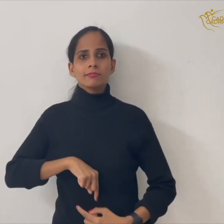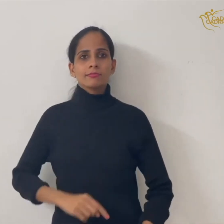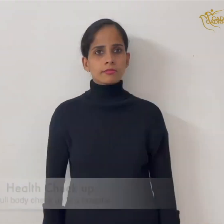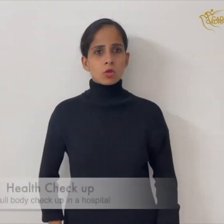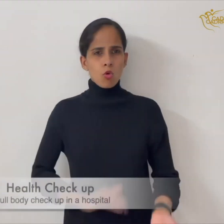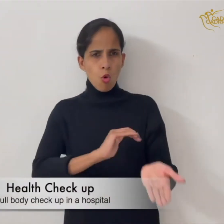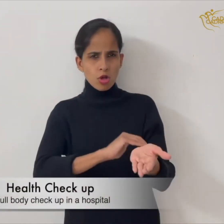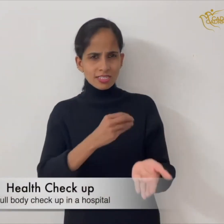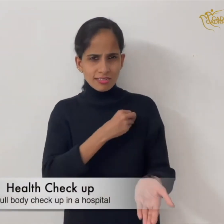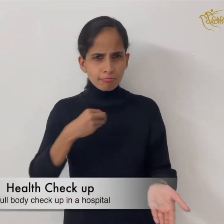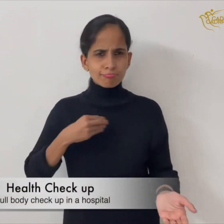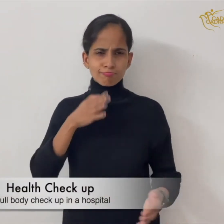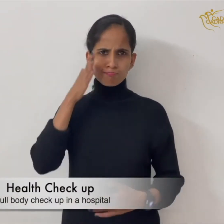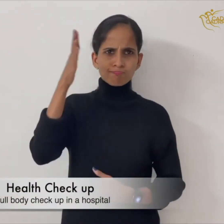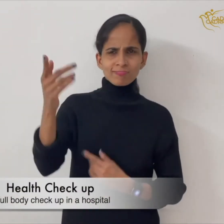health check-up